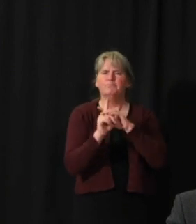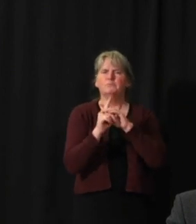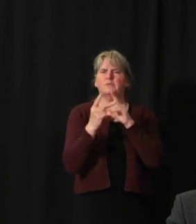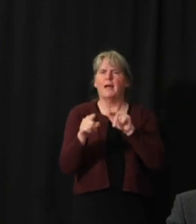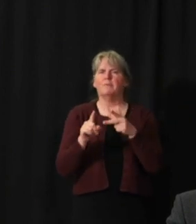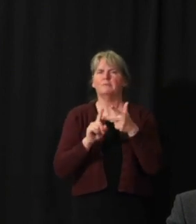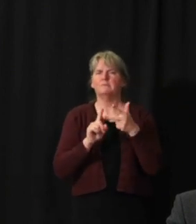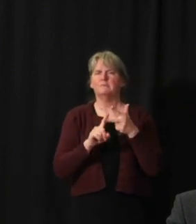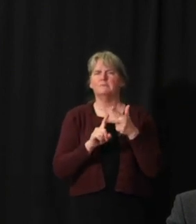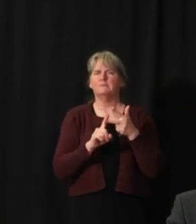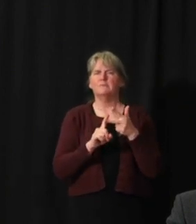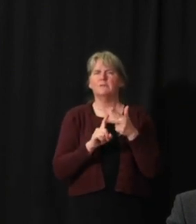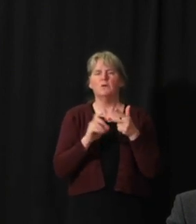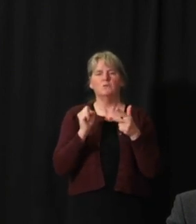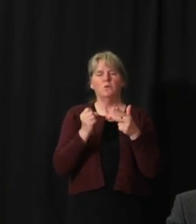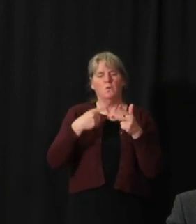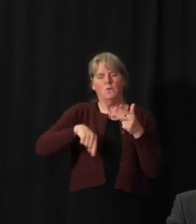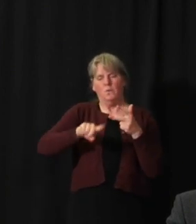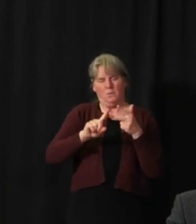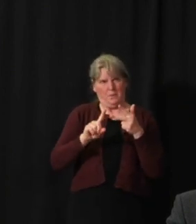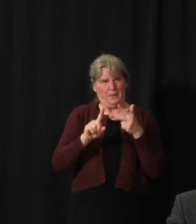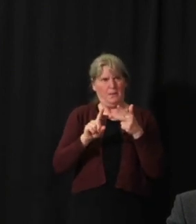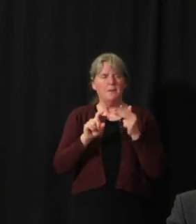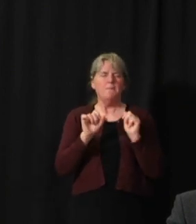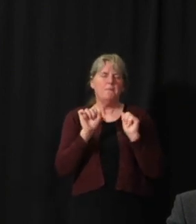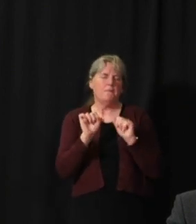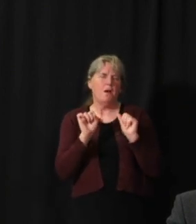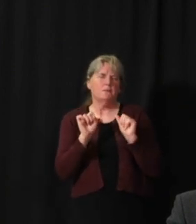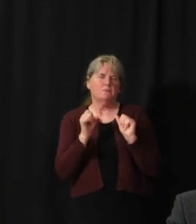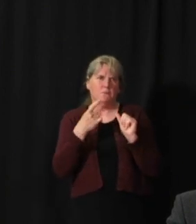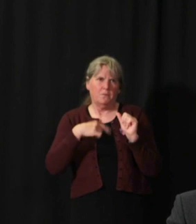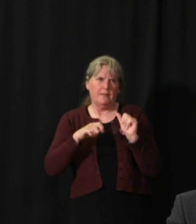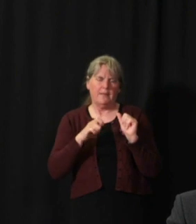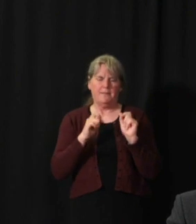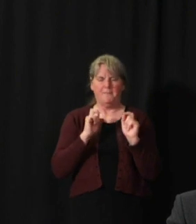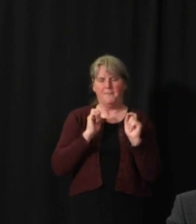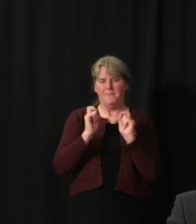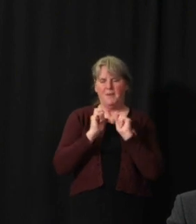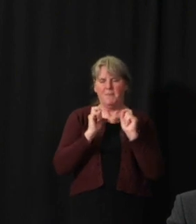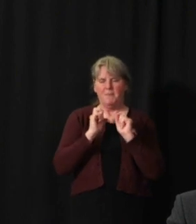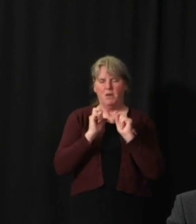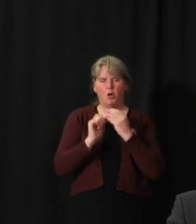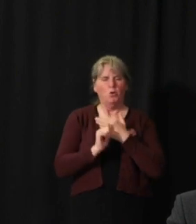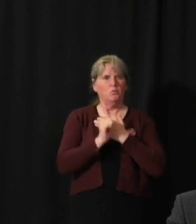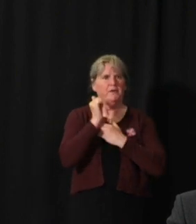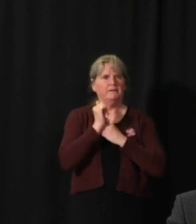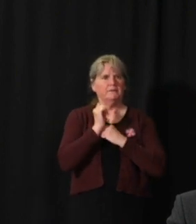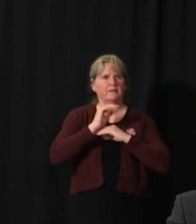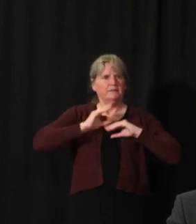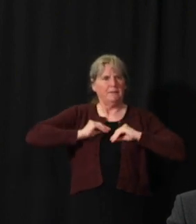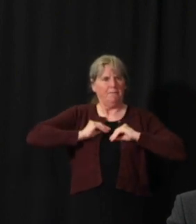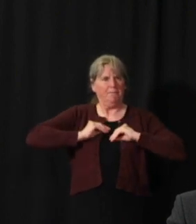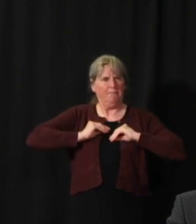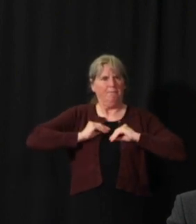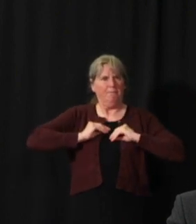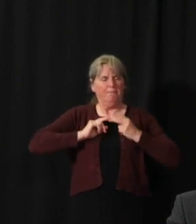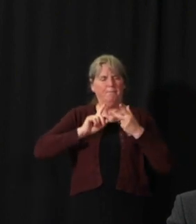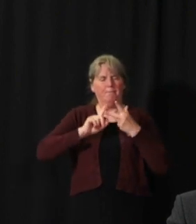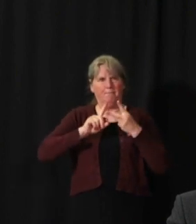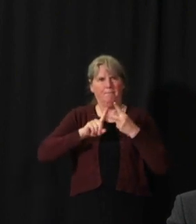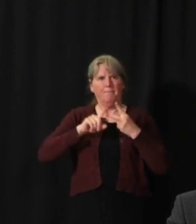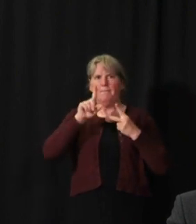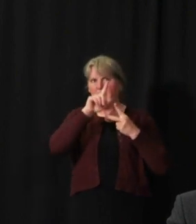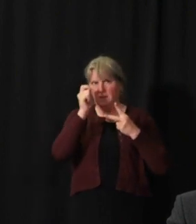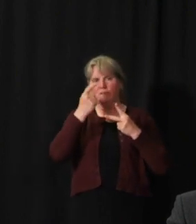ability, potentially, to adjust your risk or your risk tolerance based